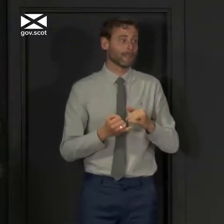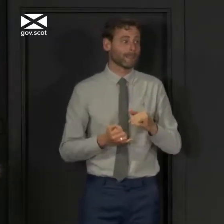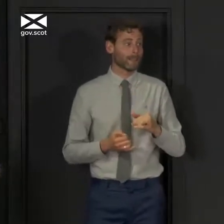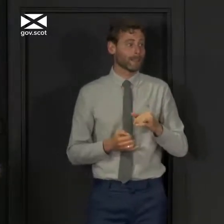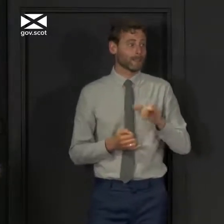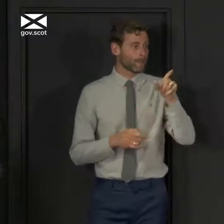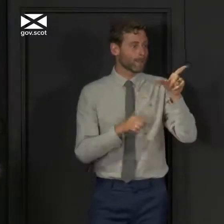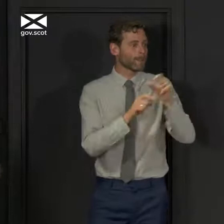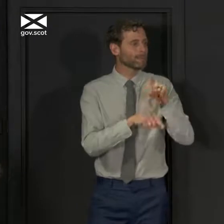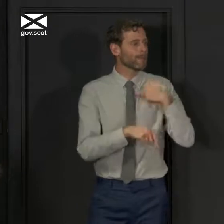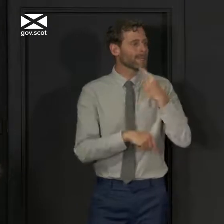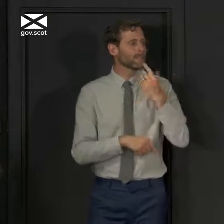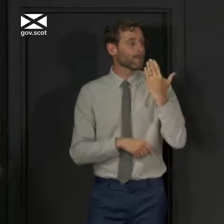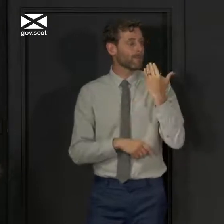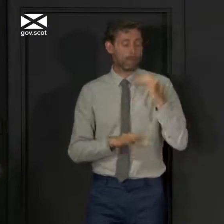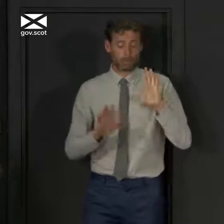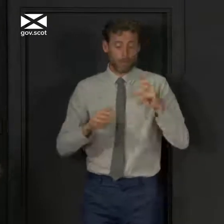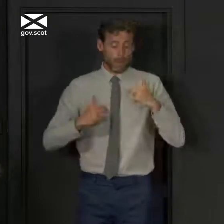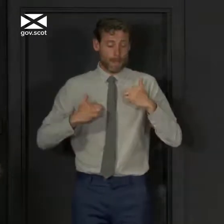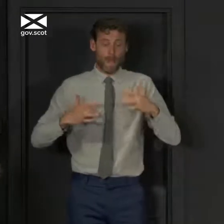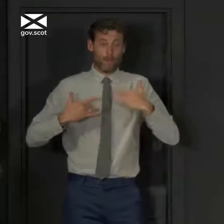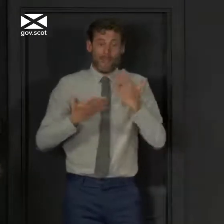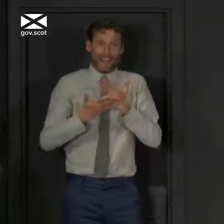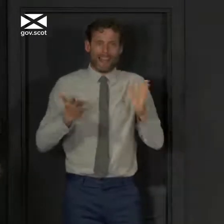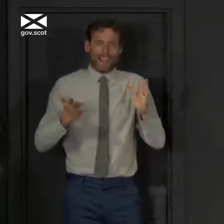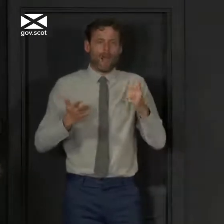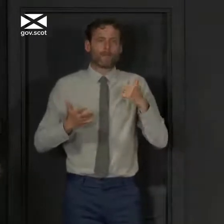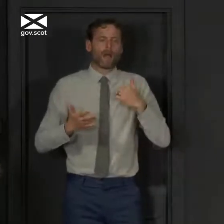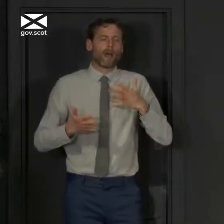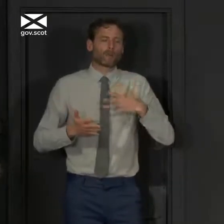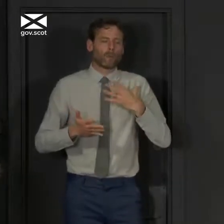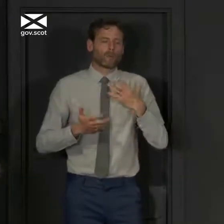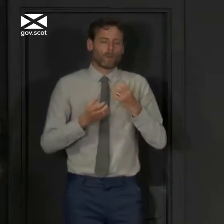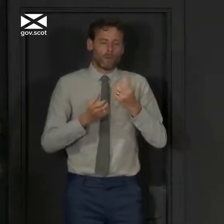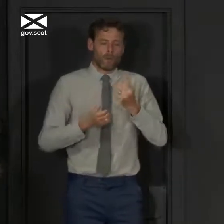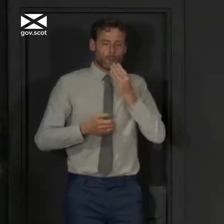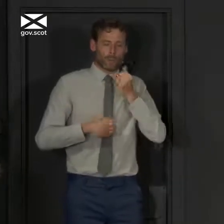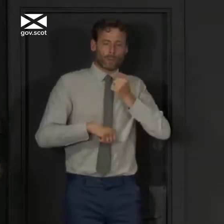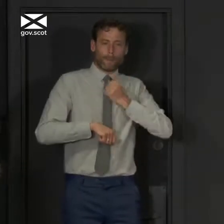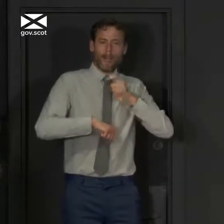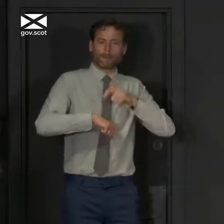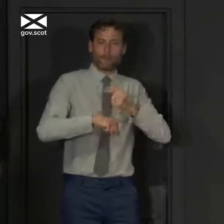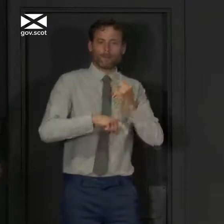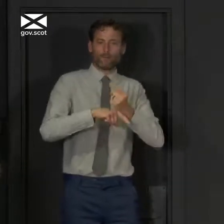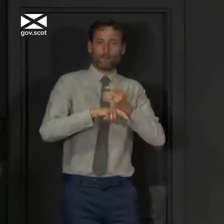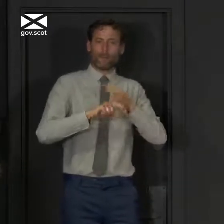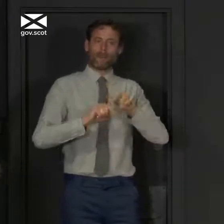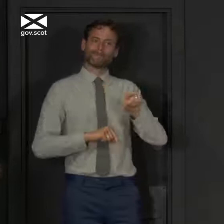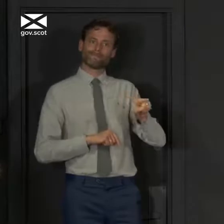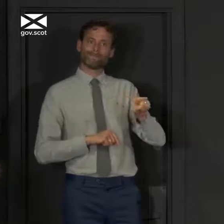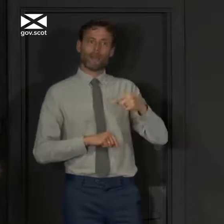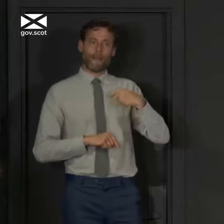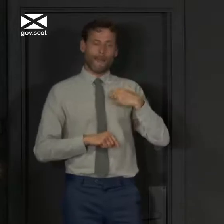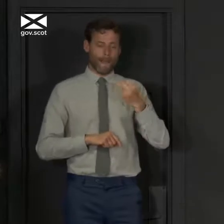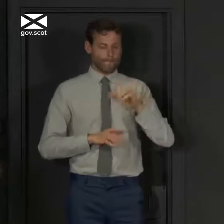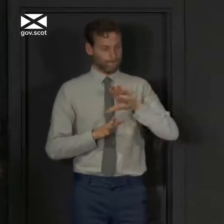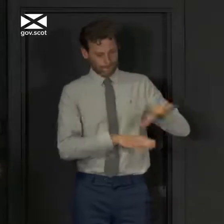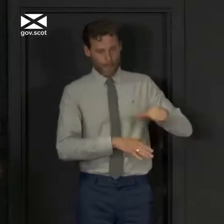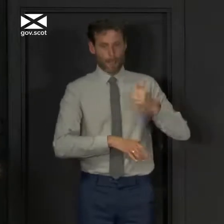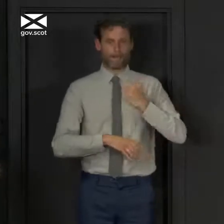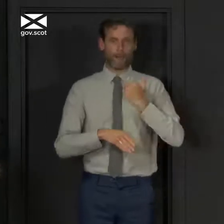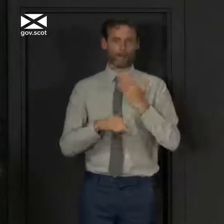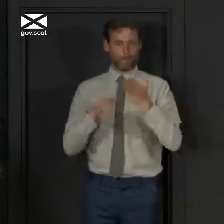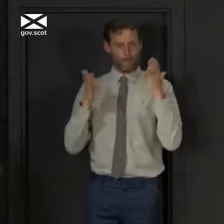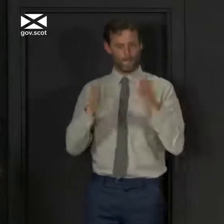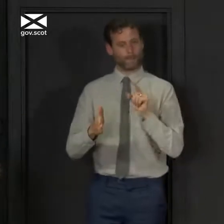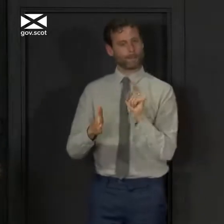this I don't want to my views on Dominic Cummings are clear but I don't want to spend time talking about Dominic Cummings because I've got a job to do to make sure we continue to take the right decisions